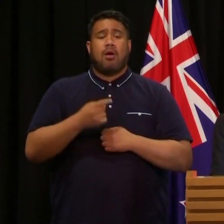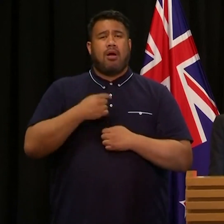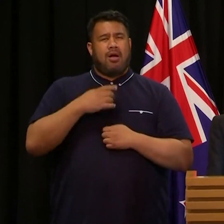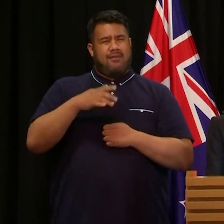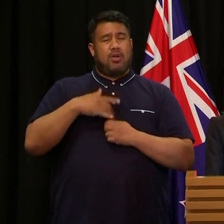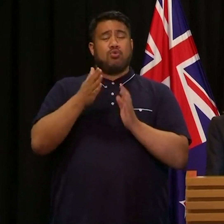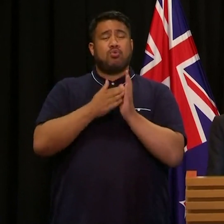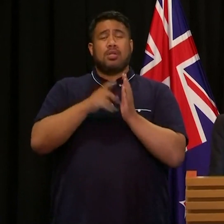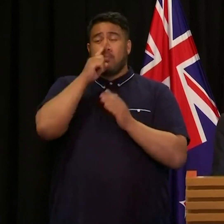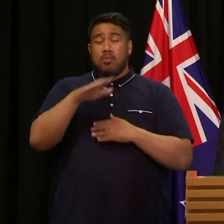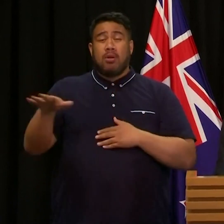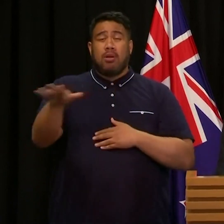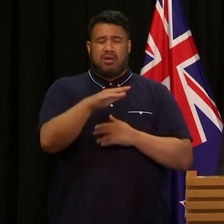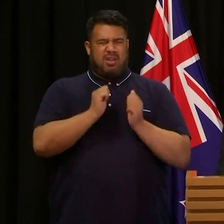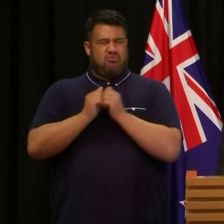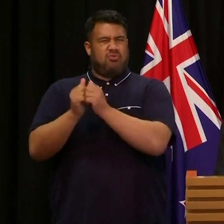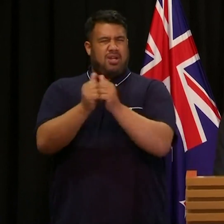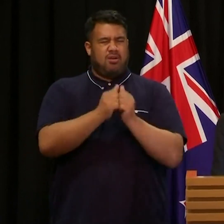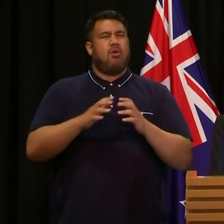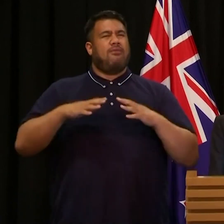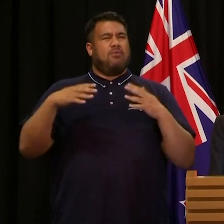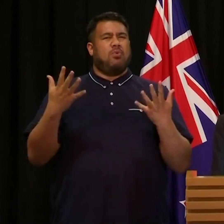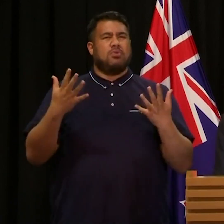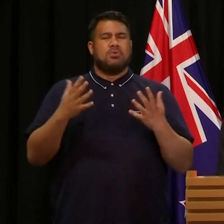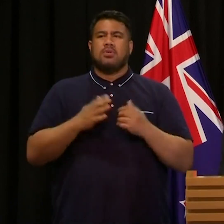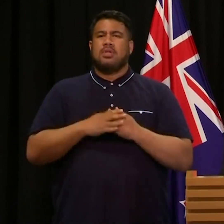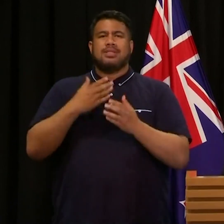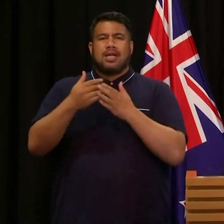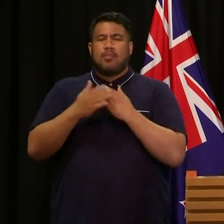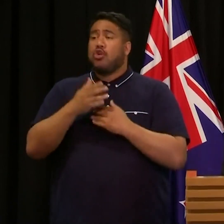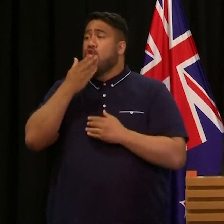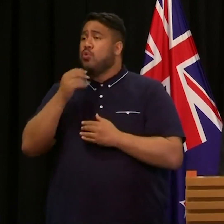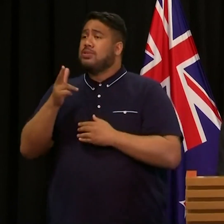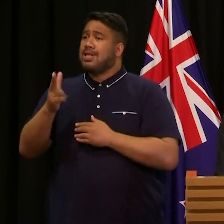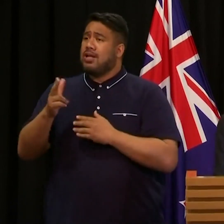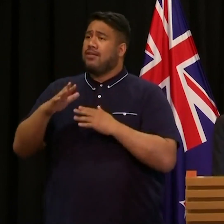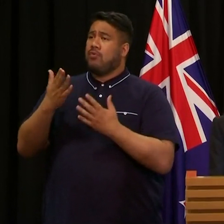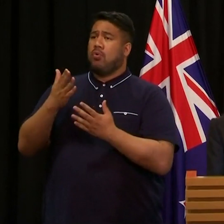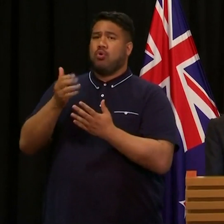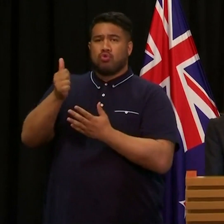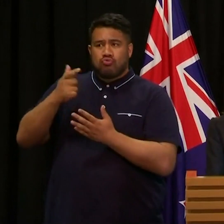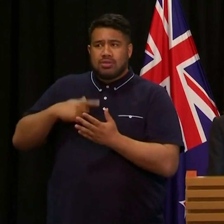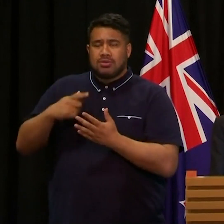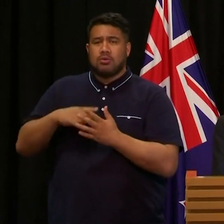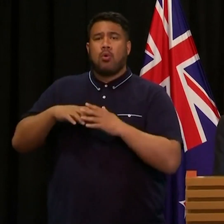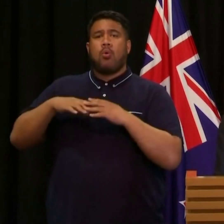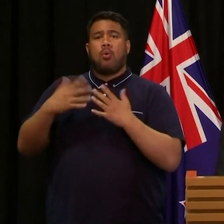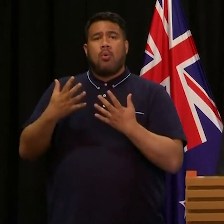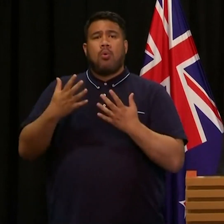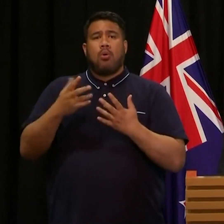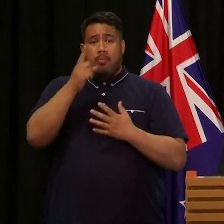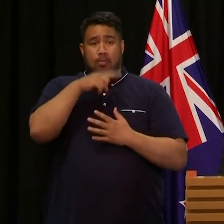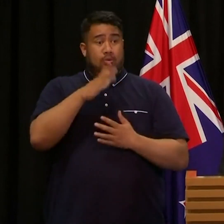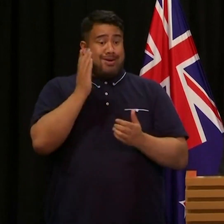view amongst New Zealanders, those who use guns for legitimate purposes, and those who have never touched